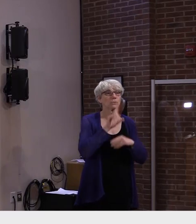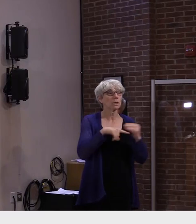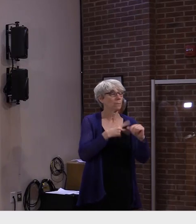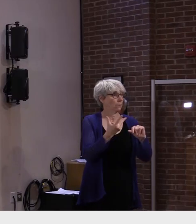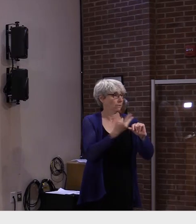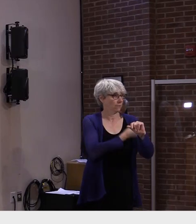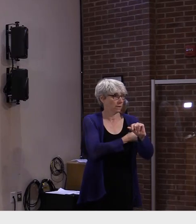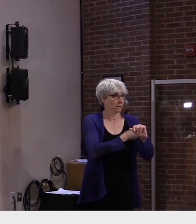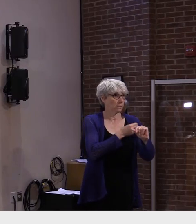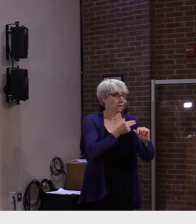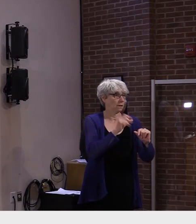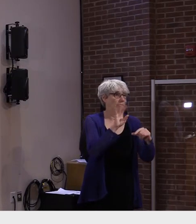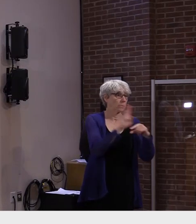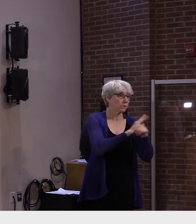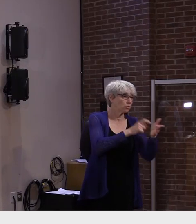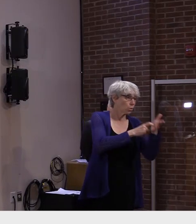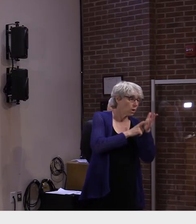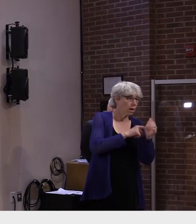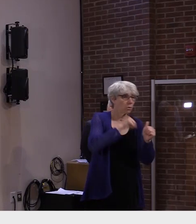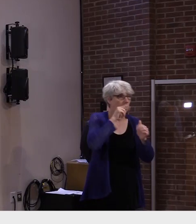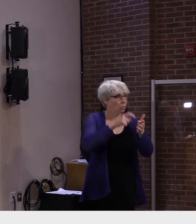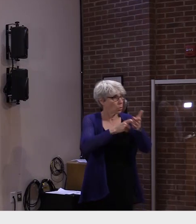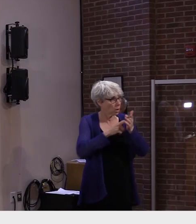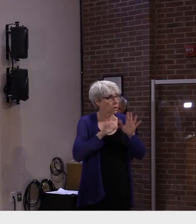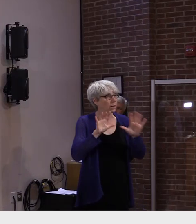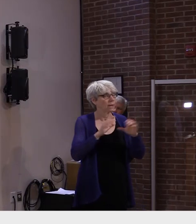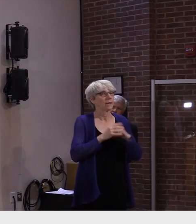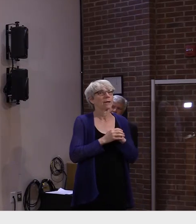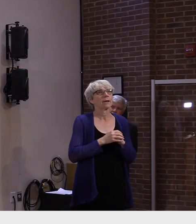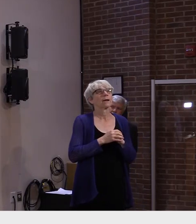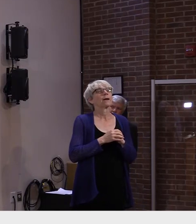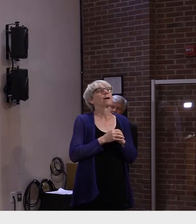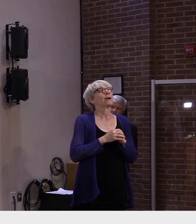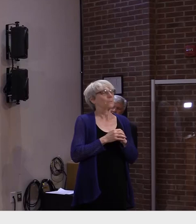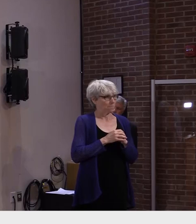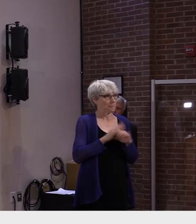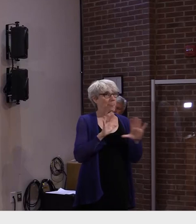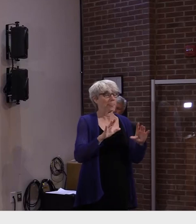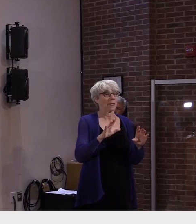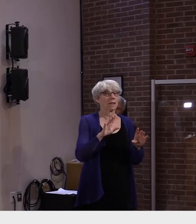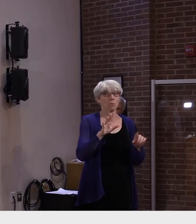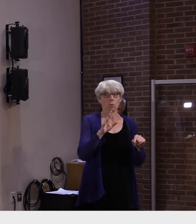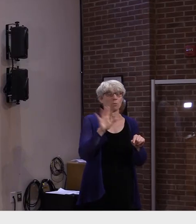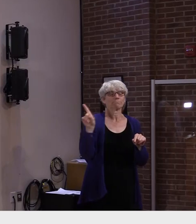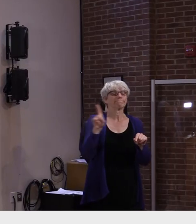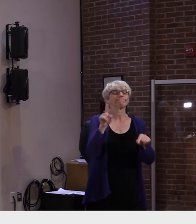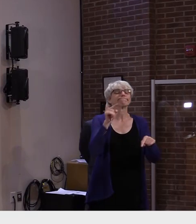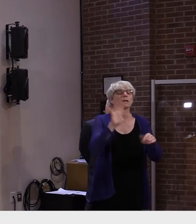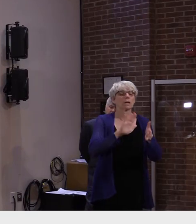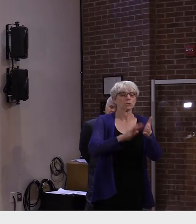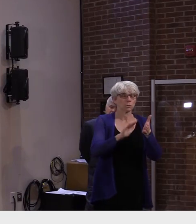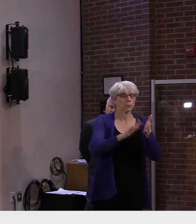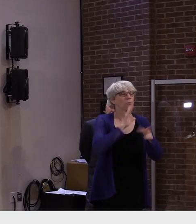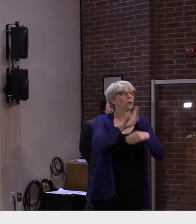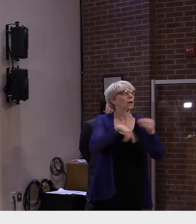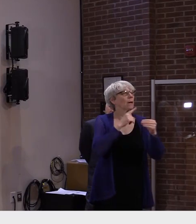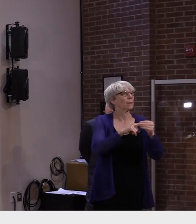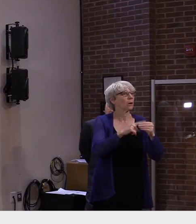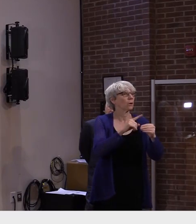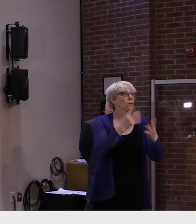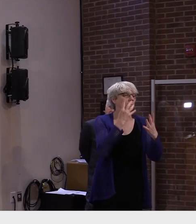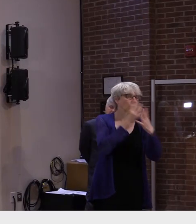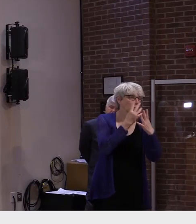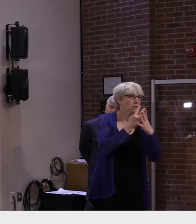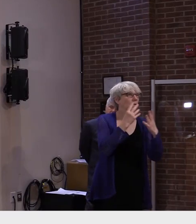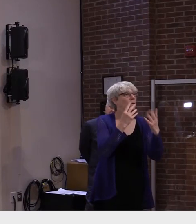vaccines mandating. You know, we're talking about populations that are very vulnerable. So as opposed to the business sector,